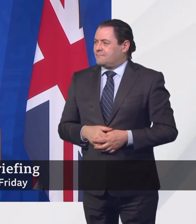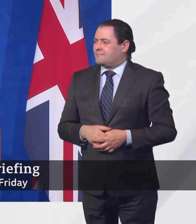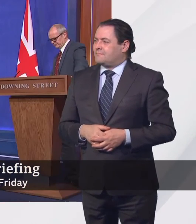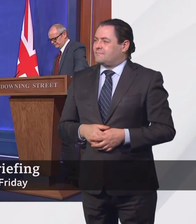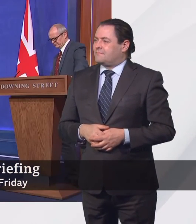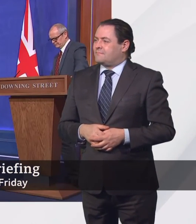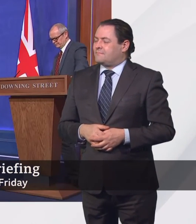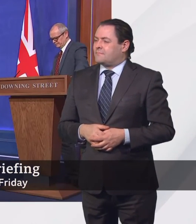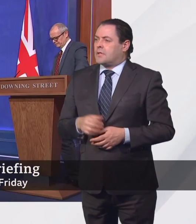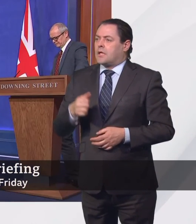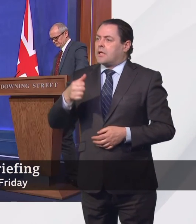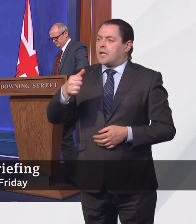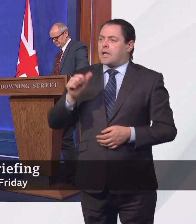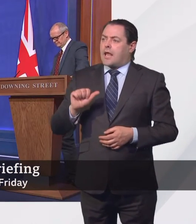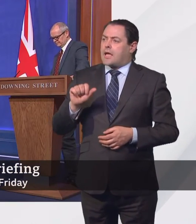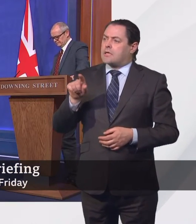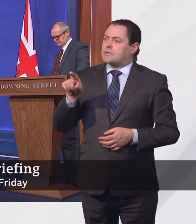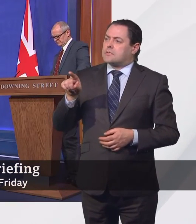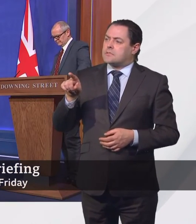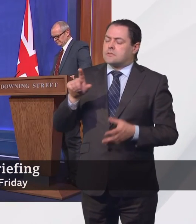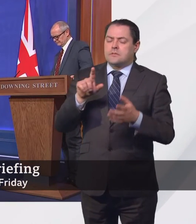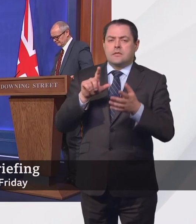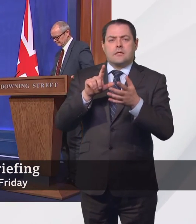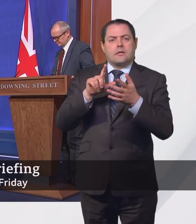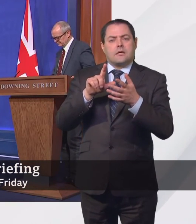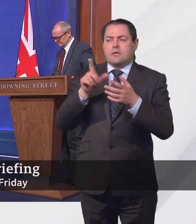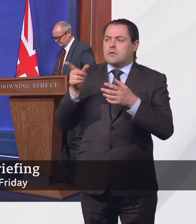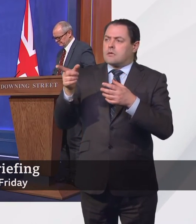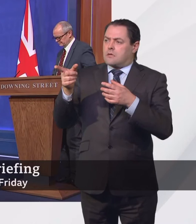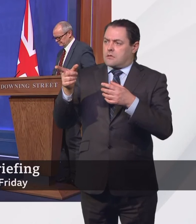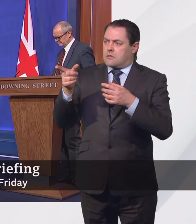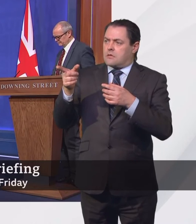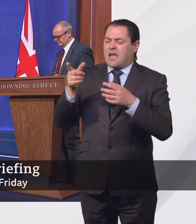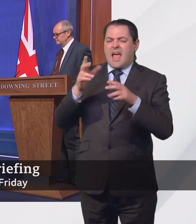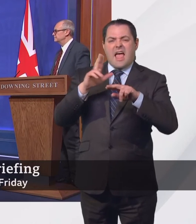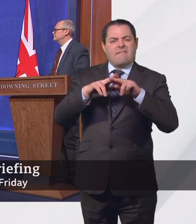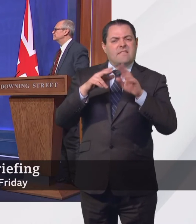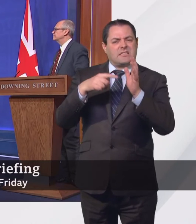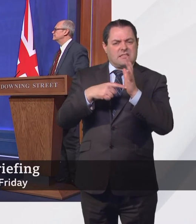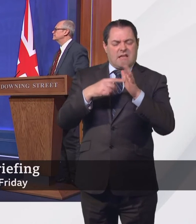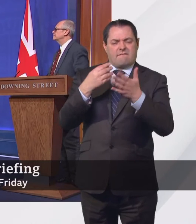Let's go now to Jasmine, Cameron Chileshi of the FT.